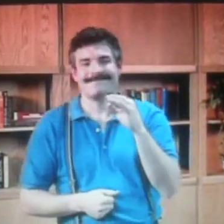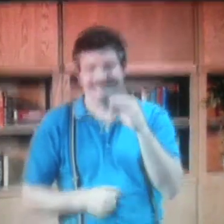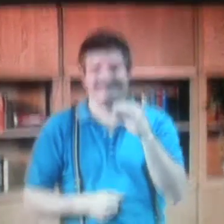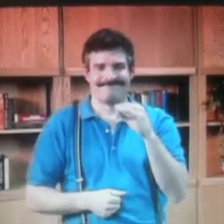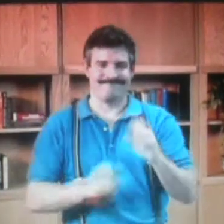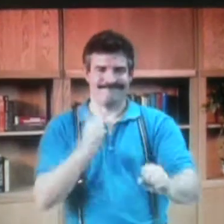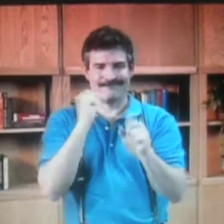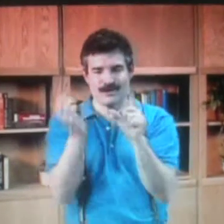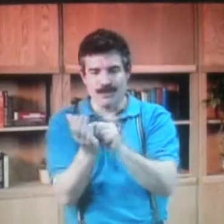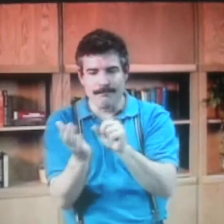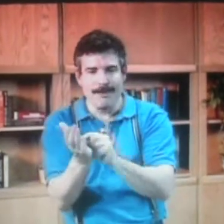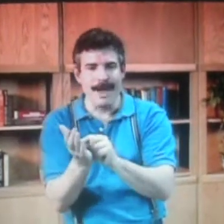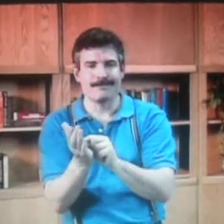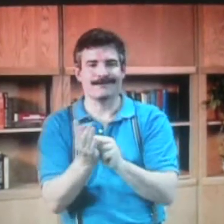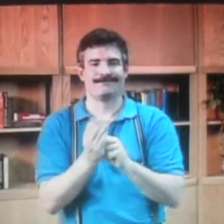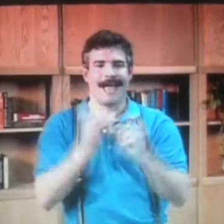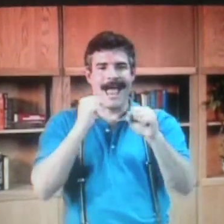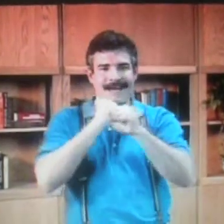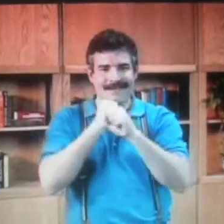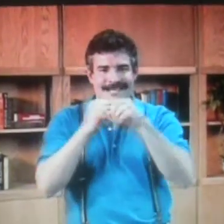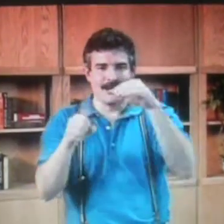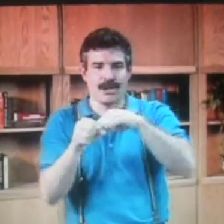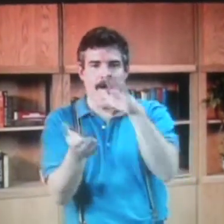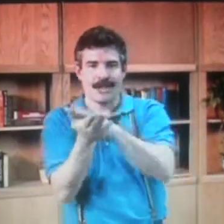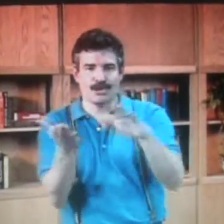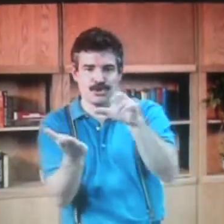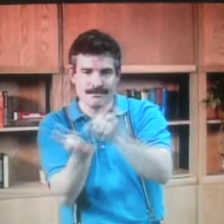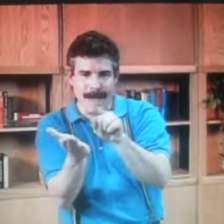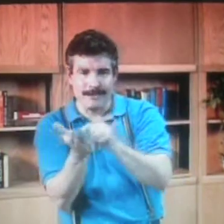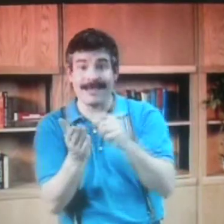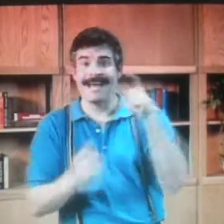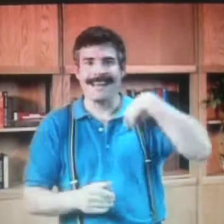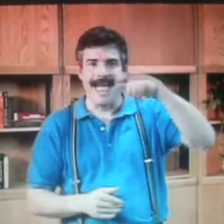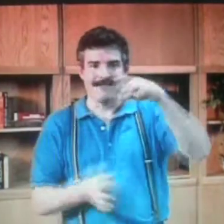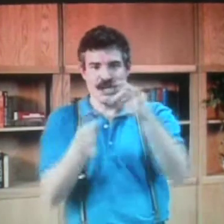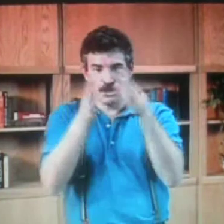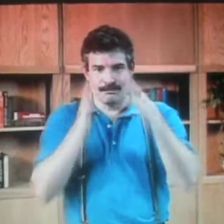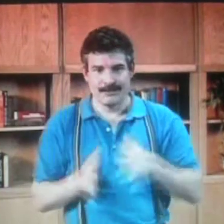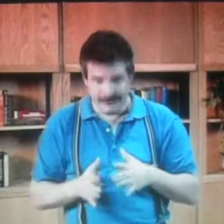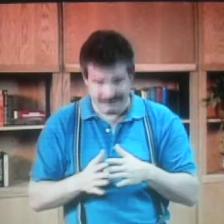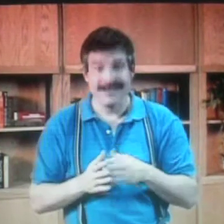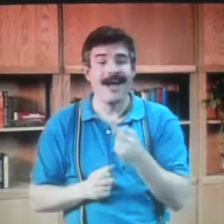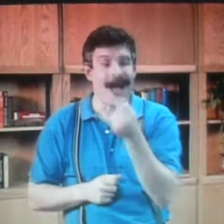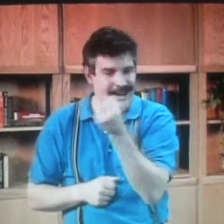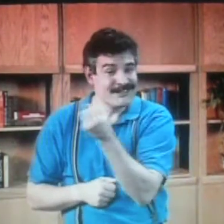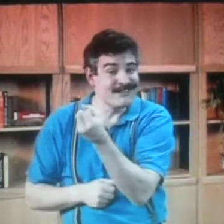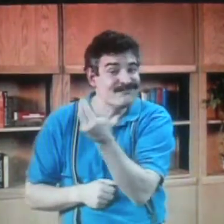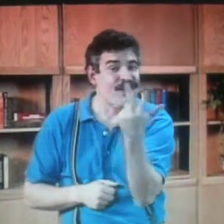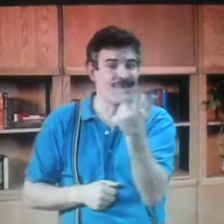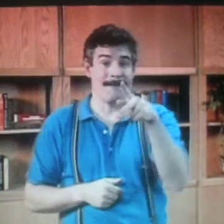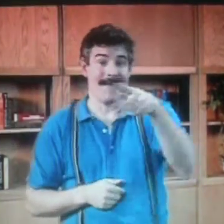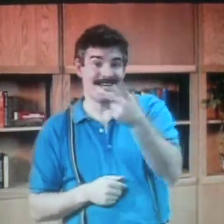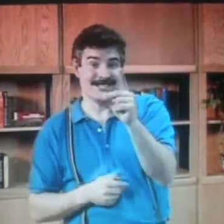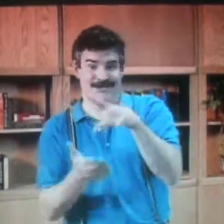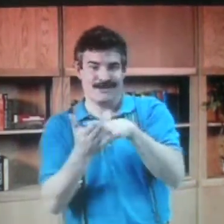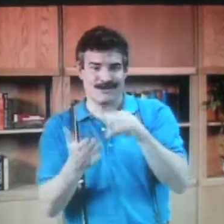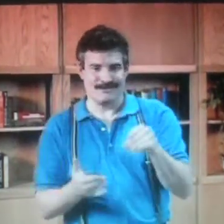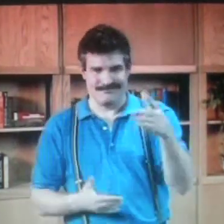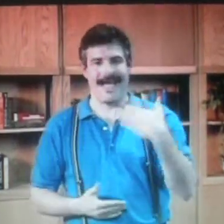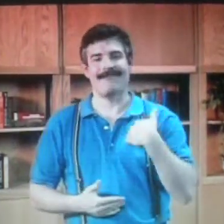So I had to find an interpreter. So I looked through newspapers and advertisements, and I saw a few students who